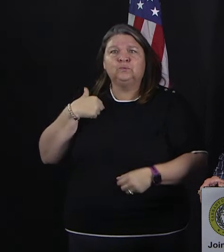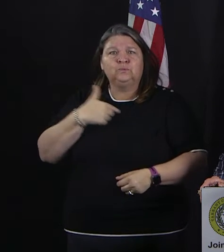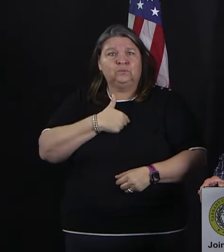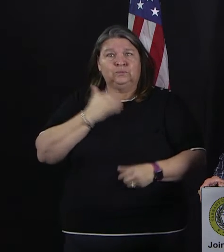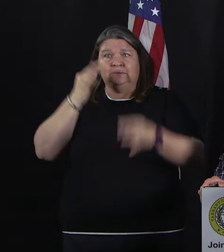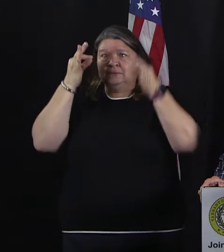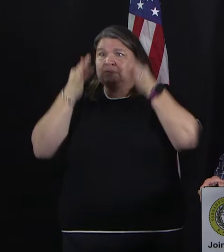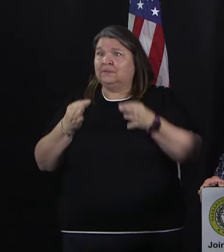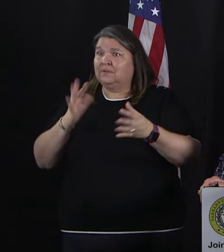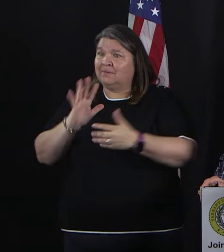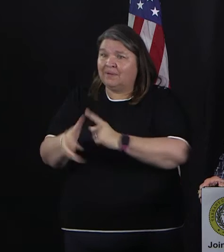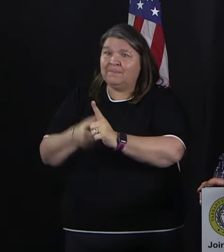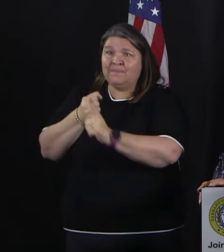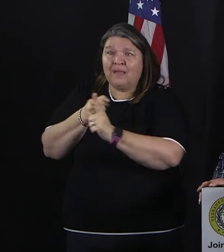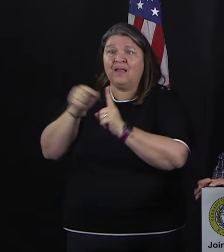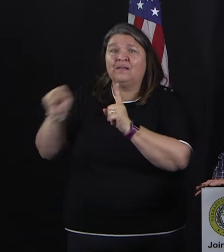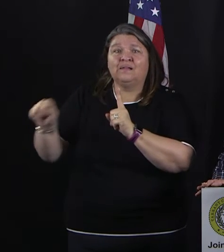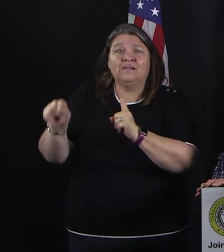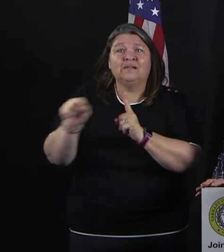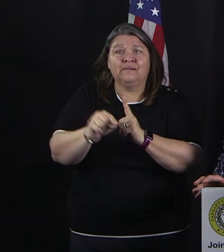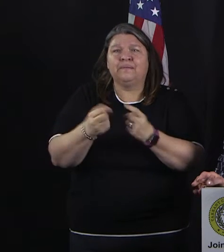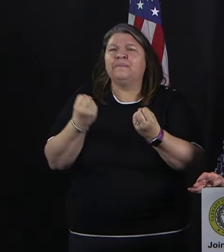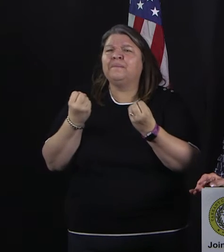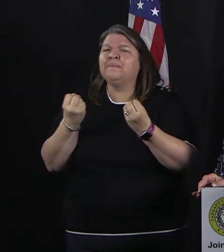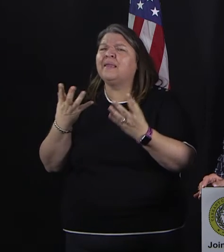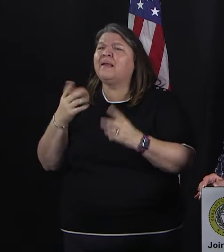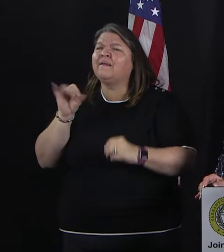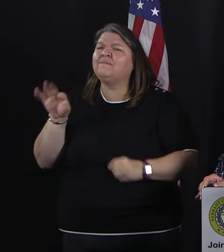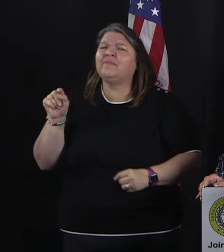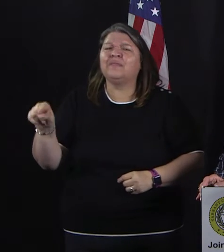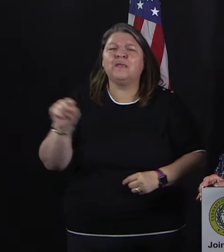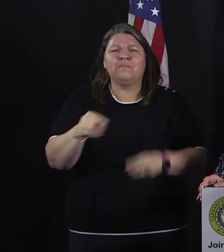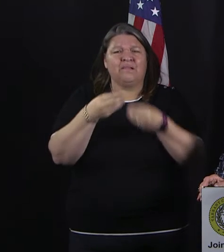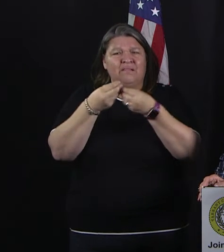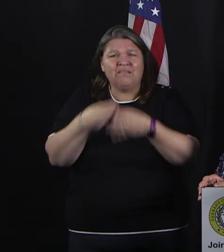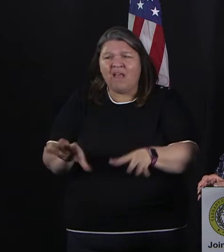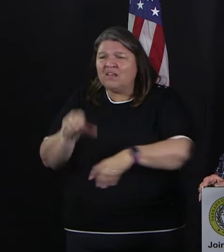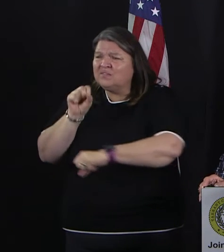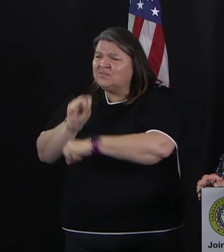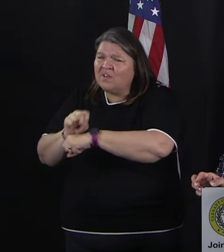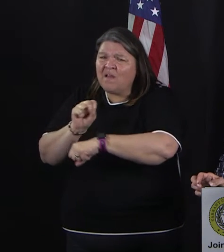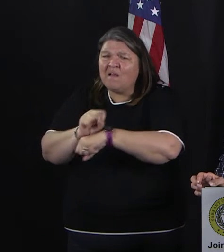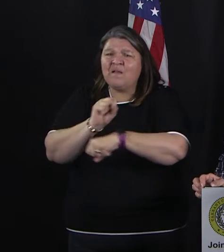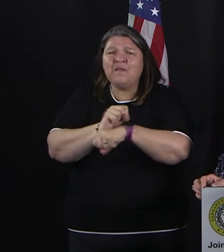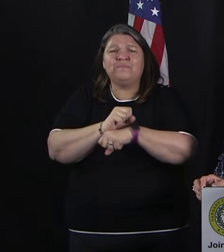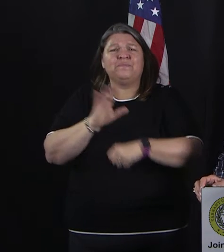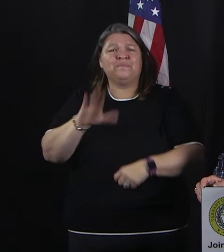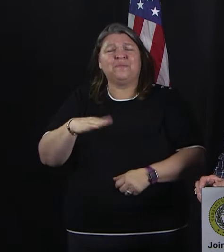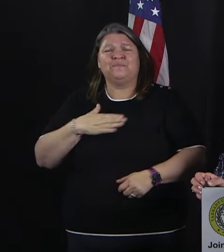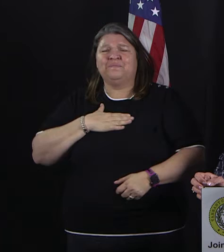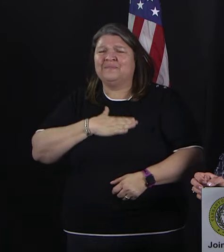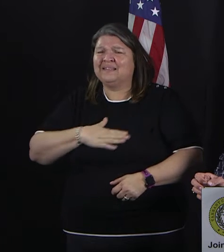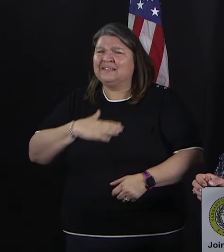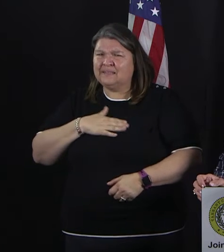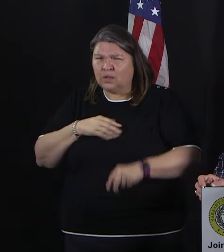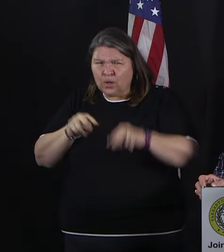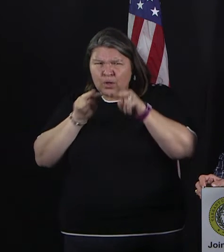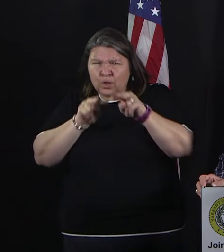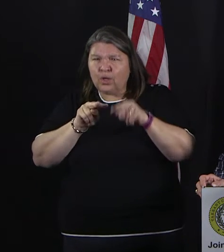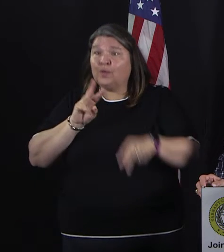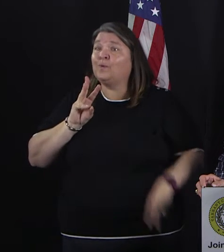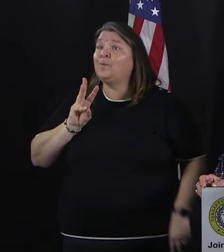Many of you have lost your jobs. Please follow the website and look at what aid may be there. For you small business people,